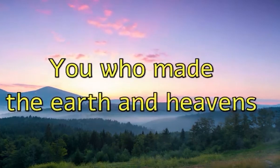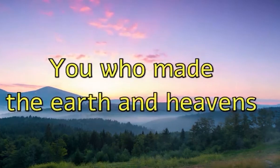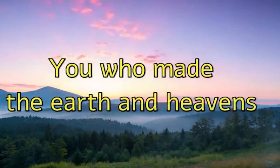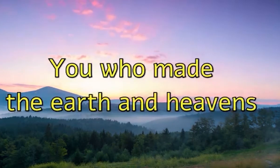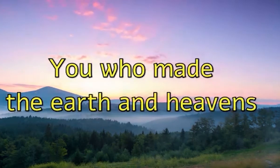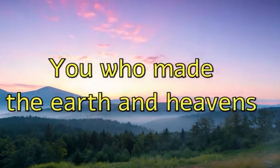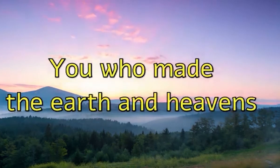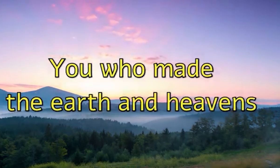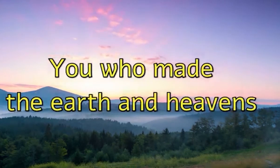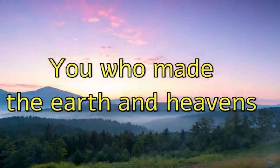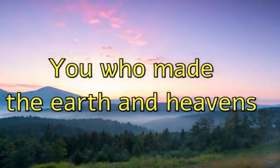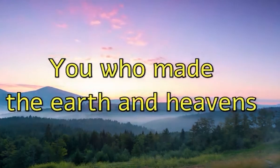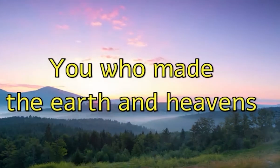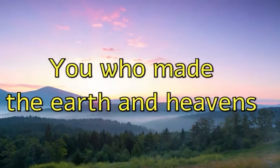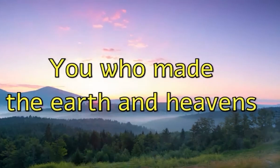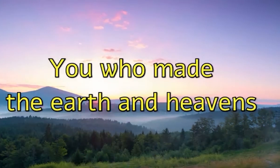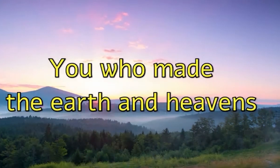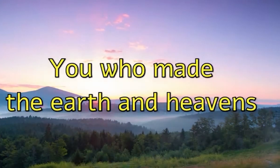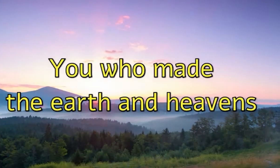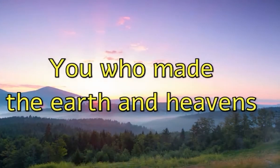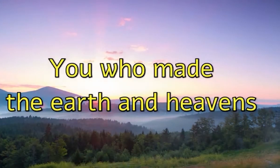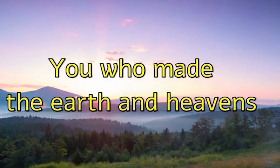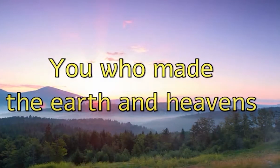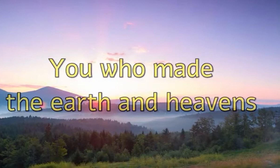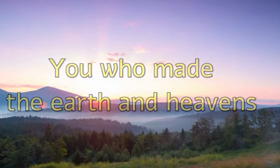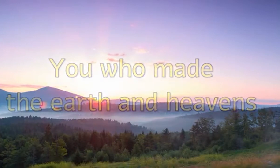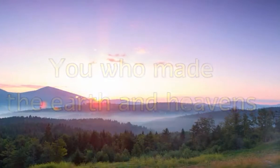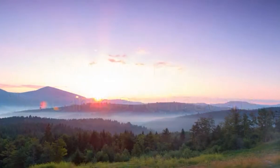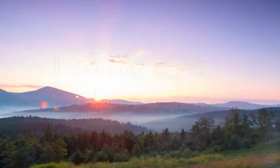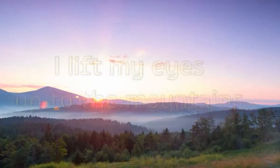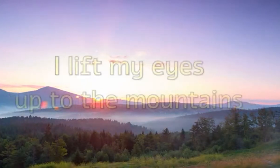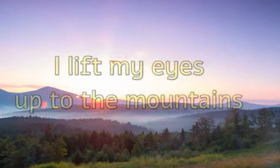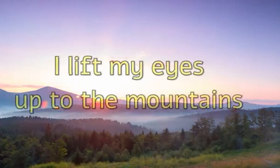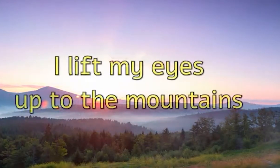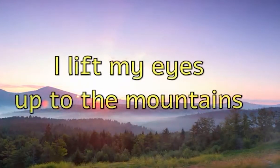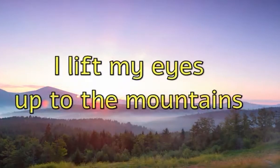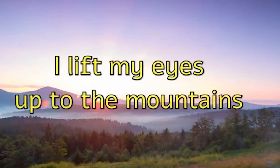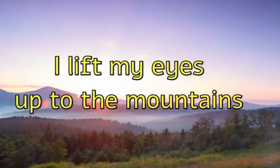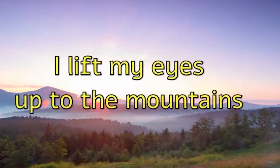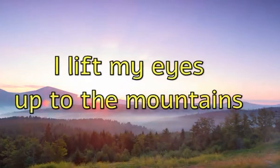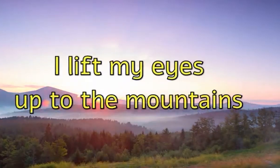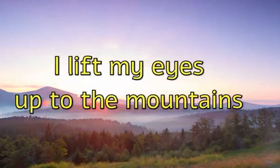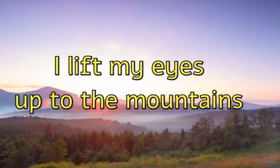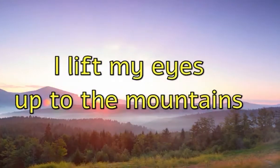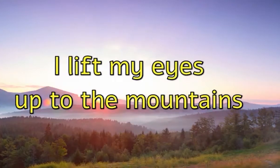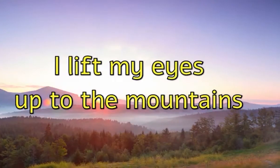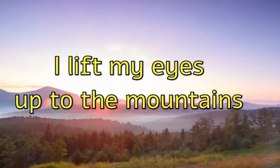the earth and heavens i lift my eyes up to the